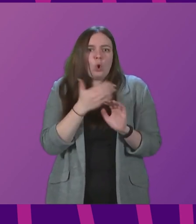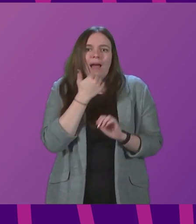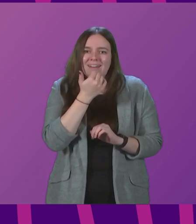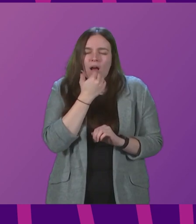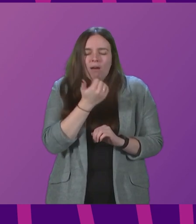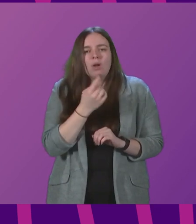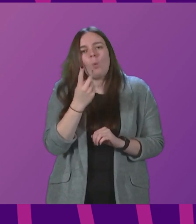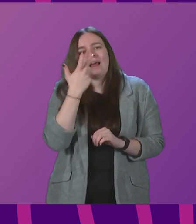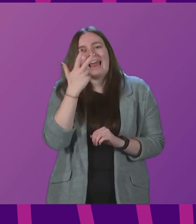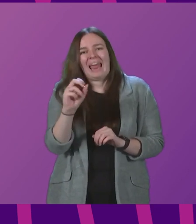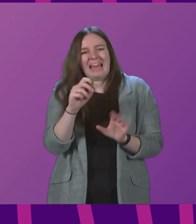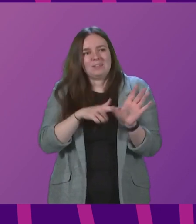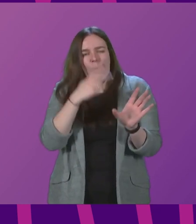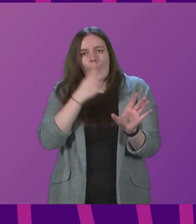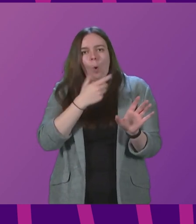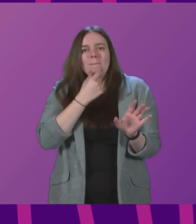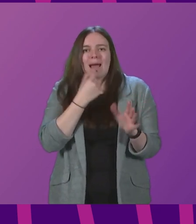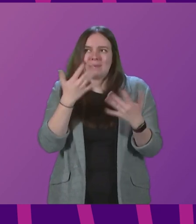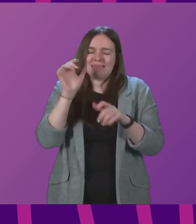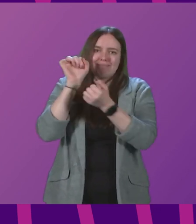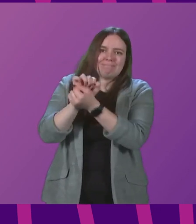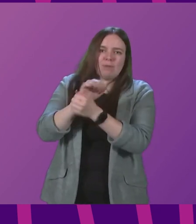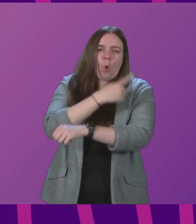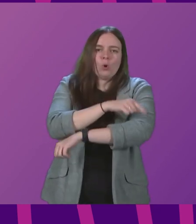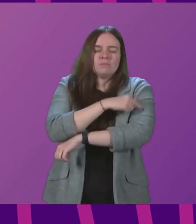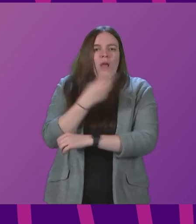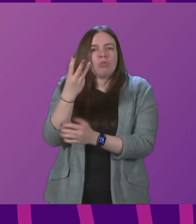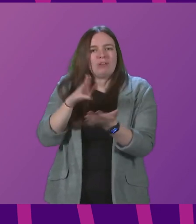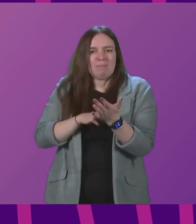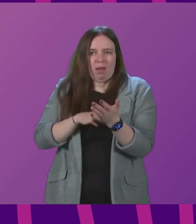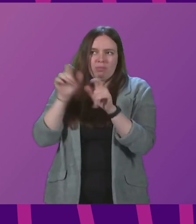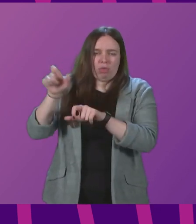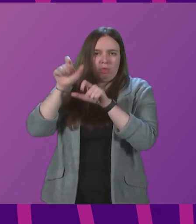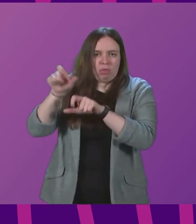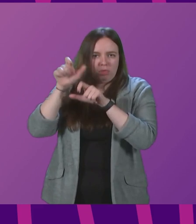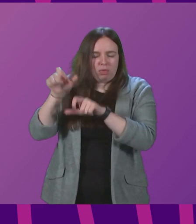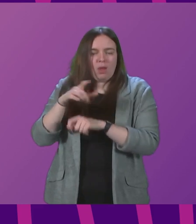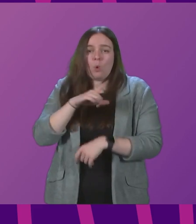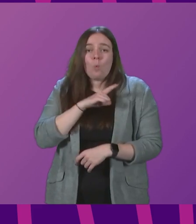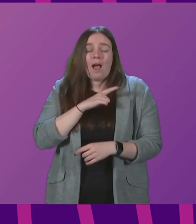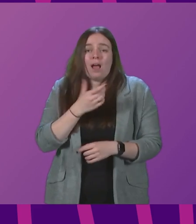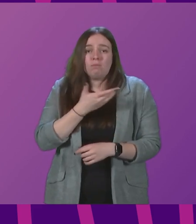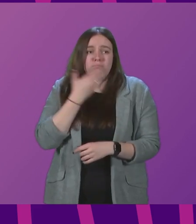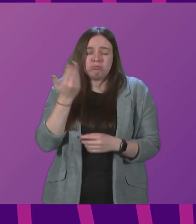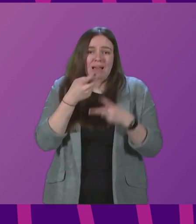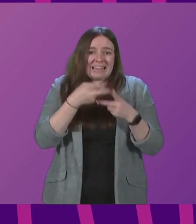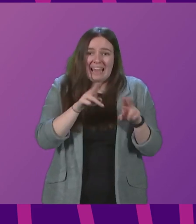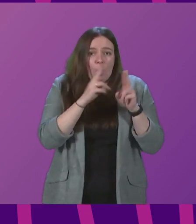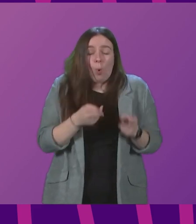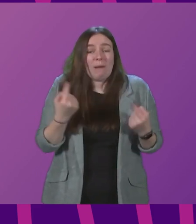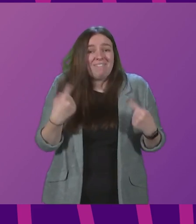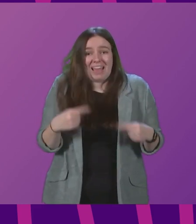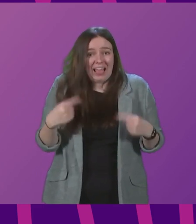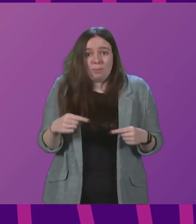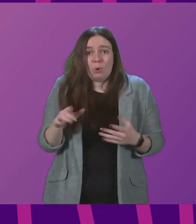man from Kirkland has been stuck in hospital for almost three months now, as there is lack of care homes available to